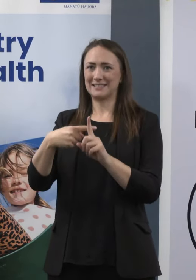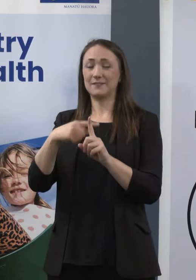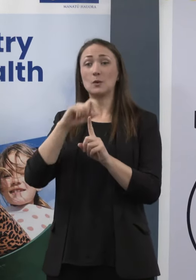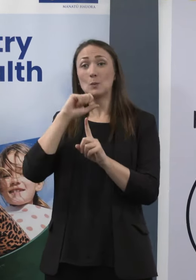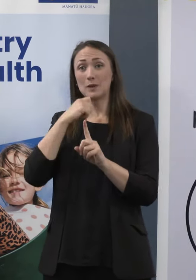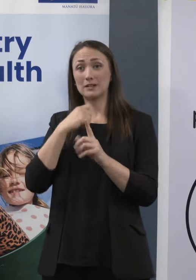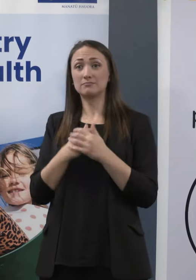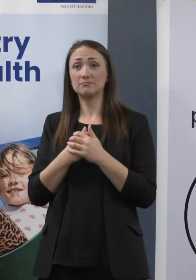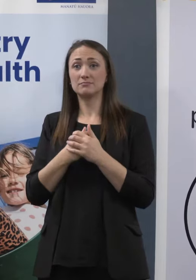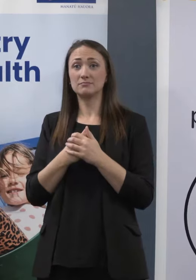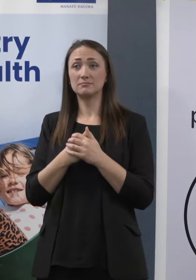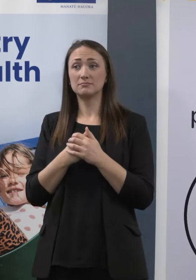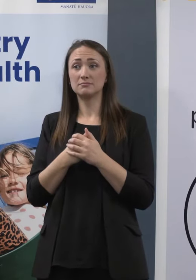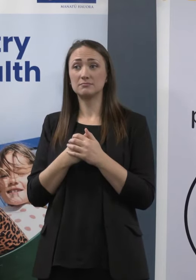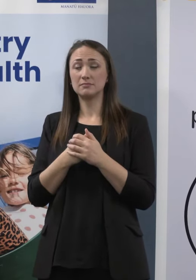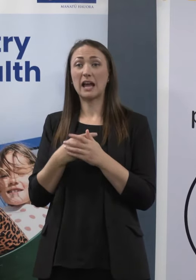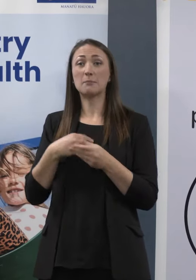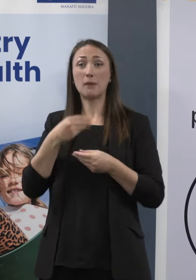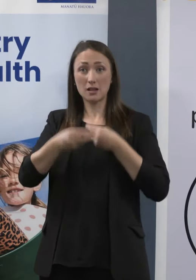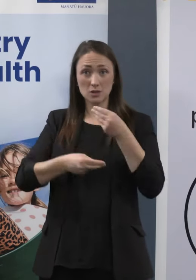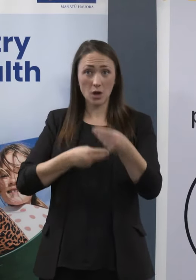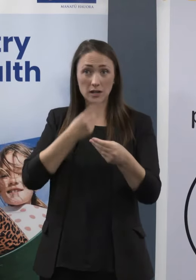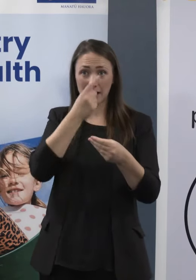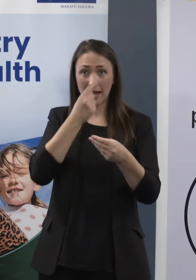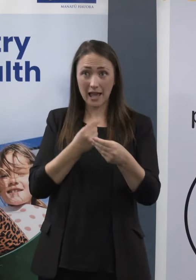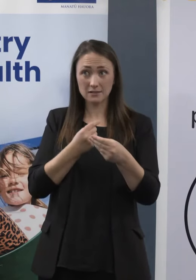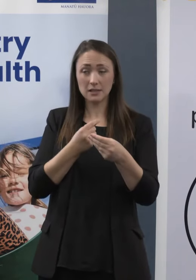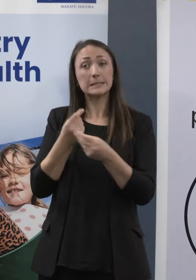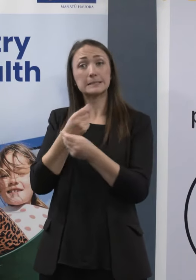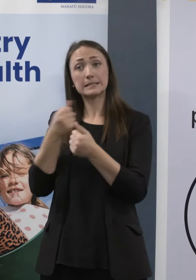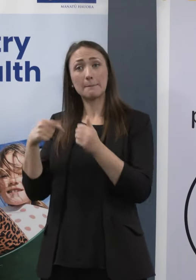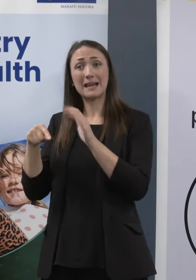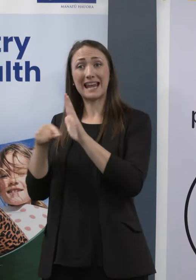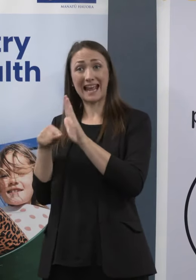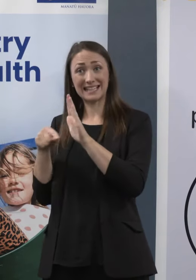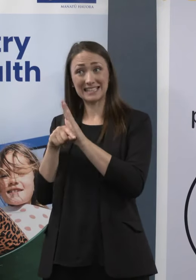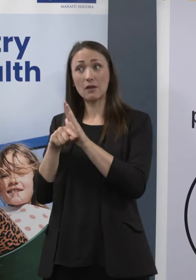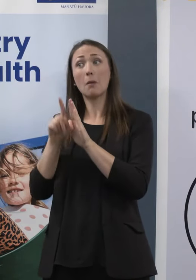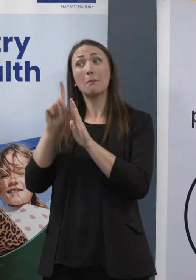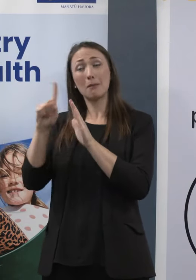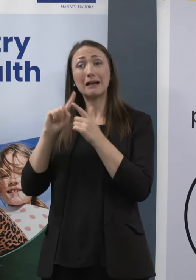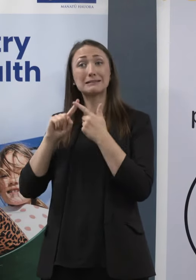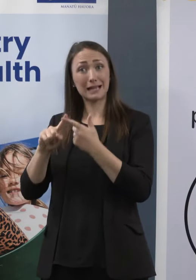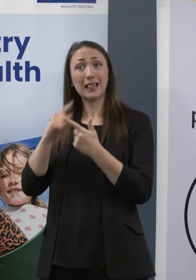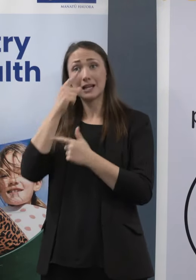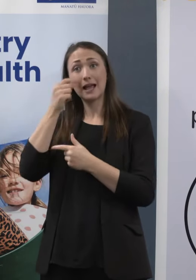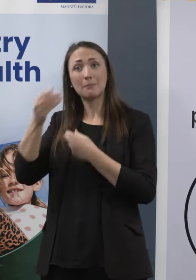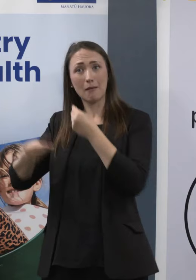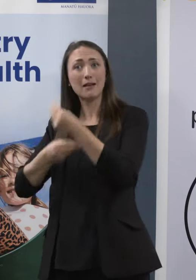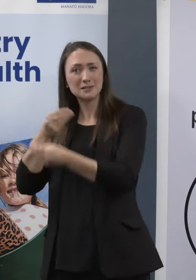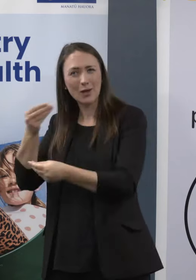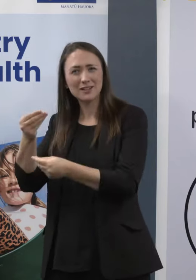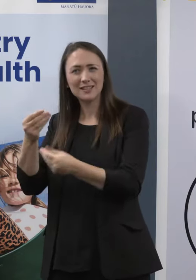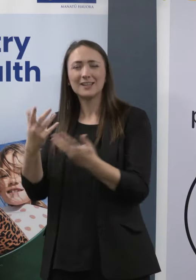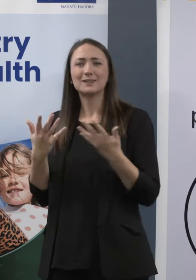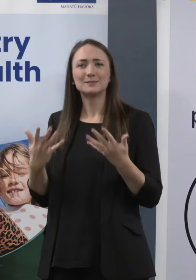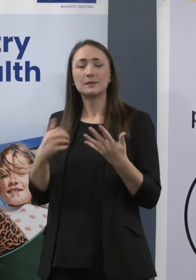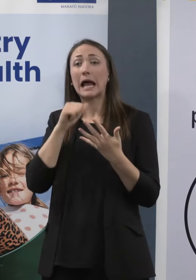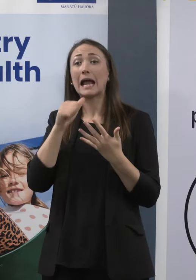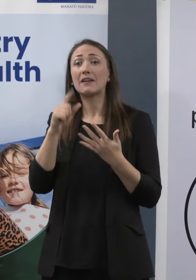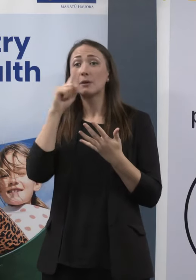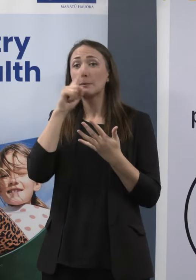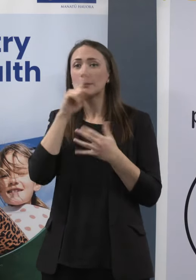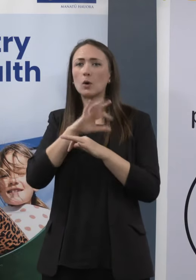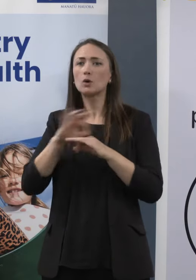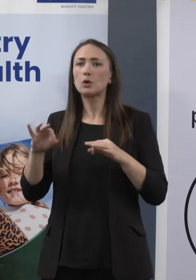if they do it, and some of them will return a negative test. I think the important thing here is, if people don't have acute symptoms, they're much